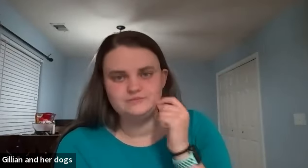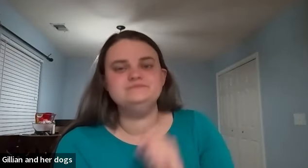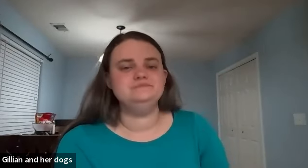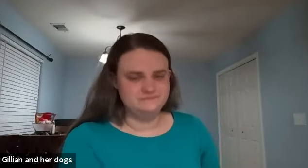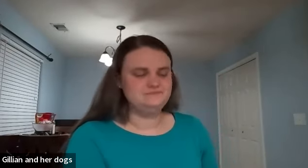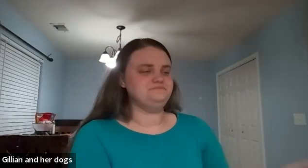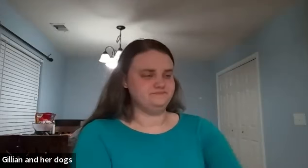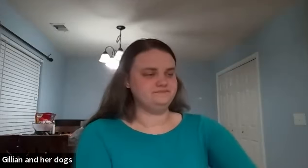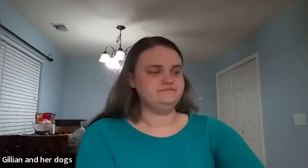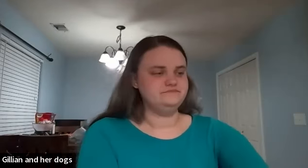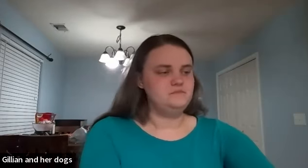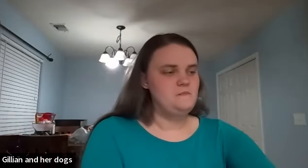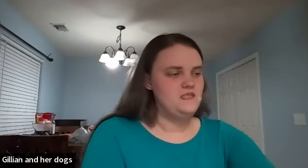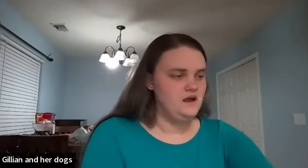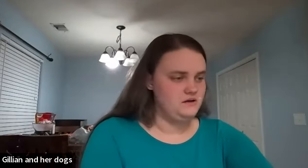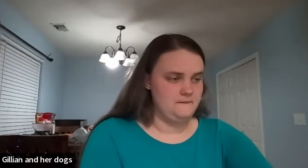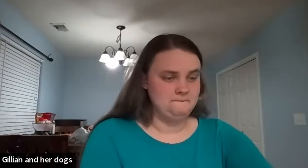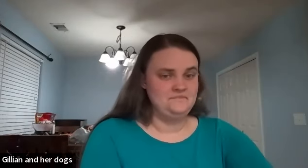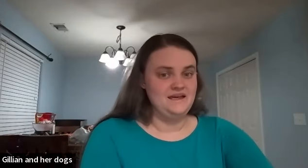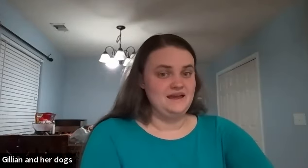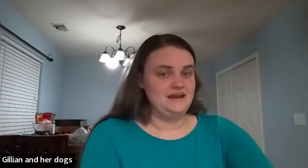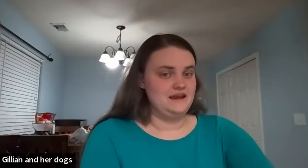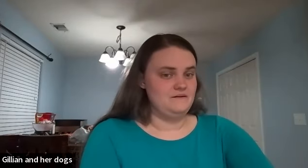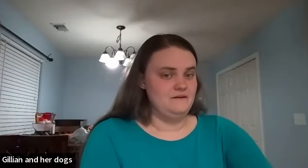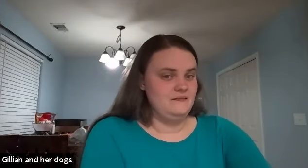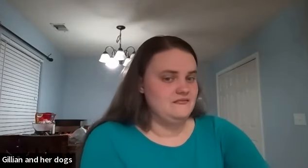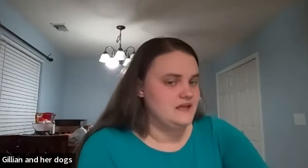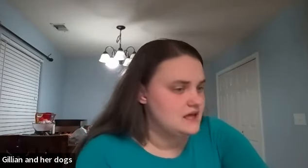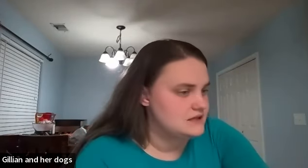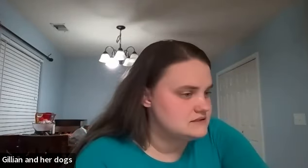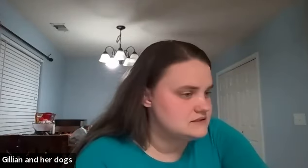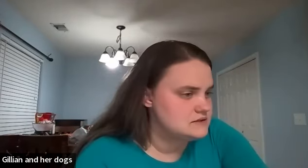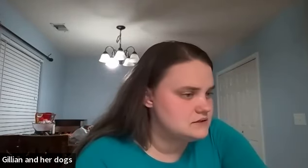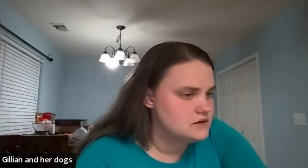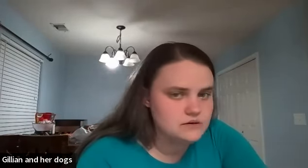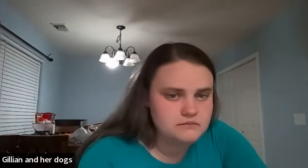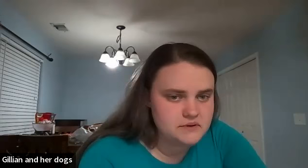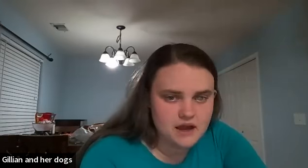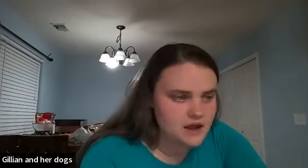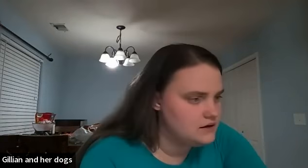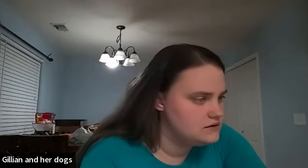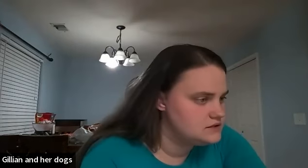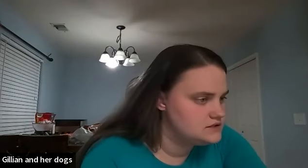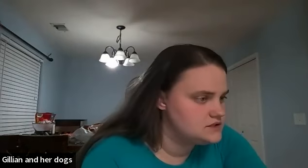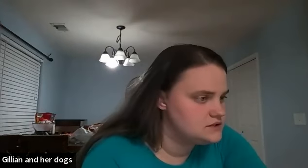okay now let's go back to